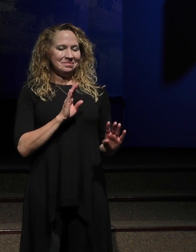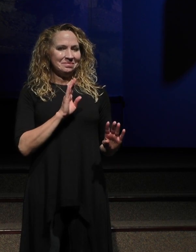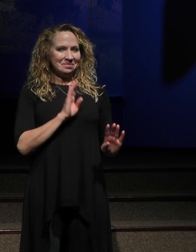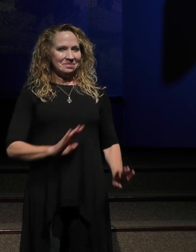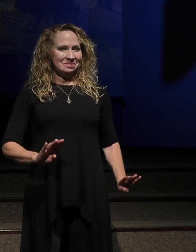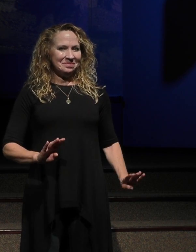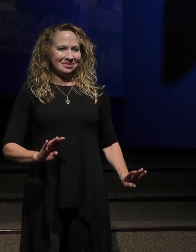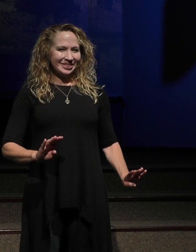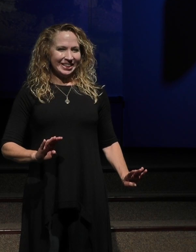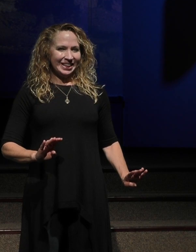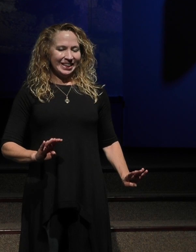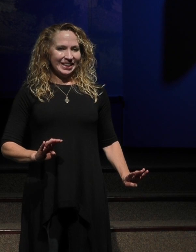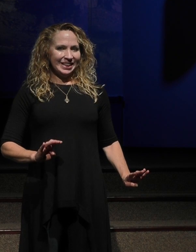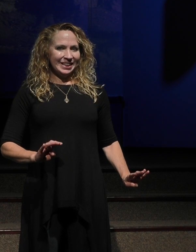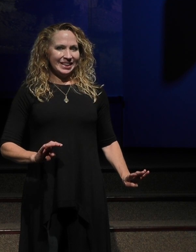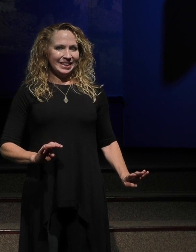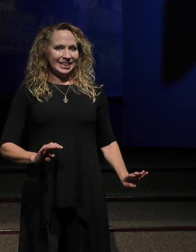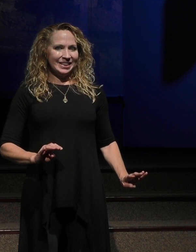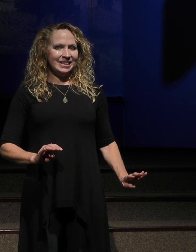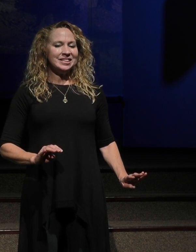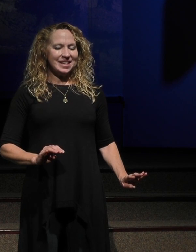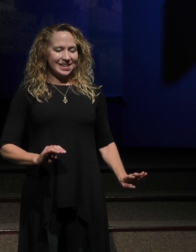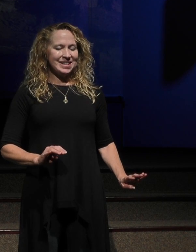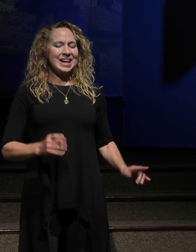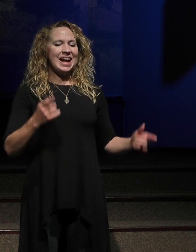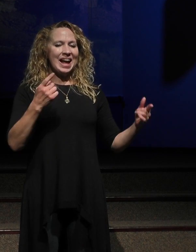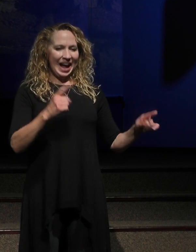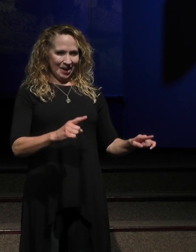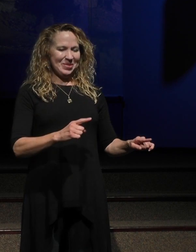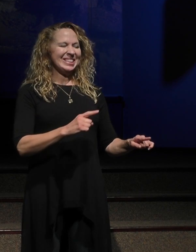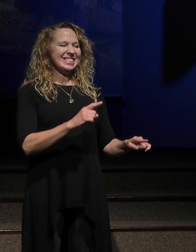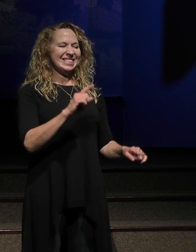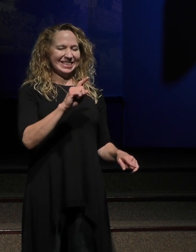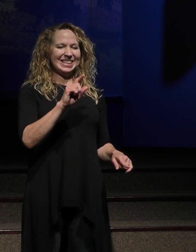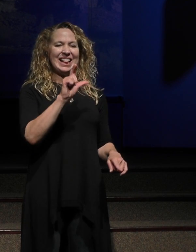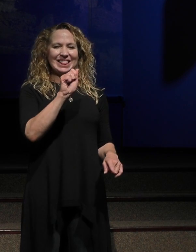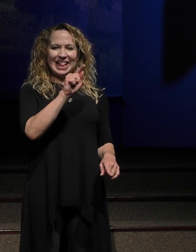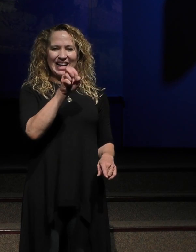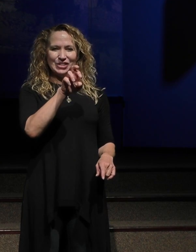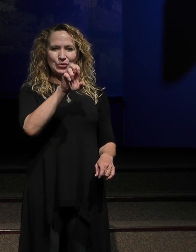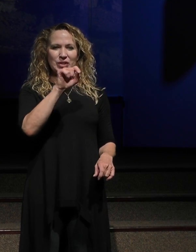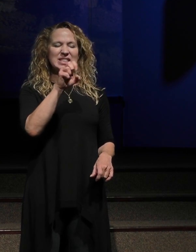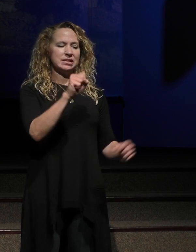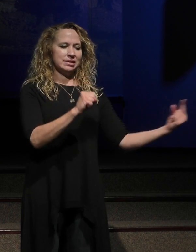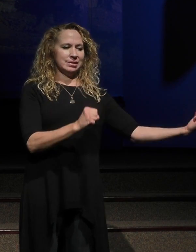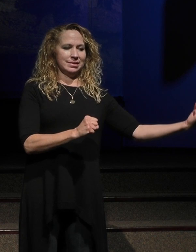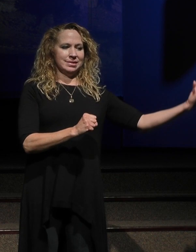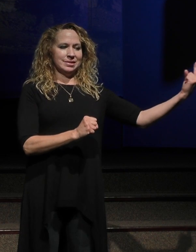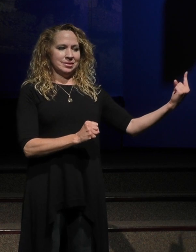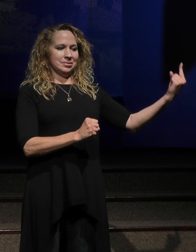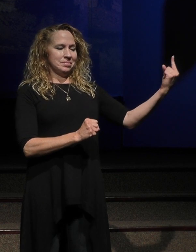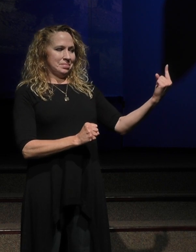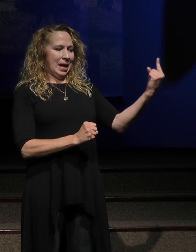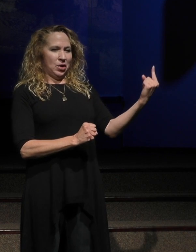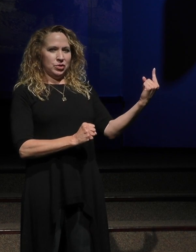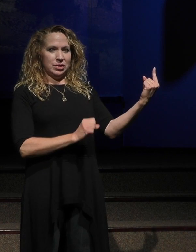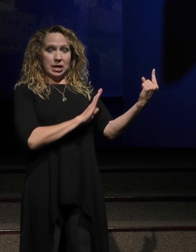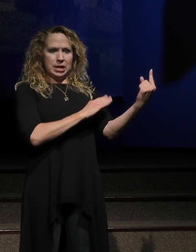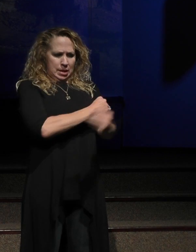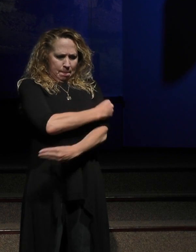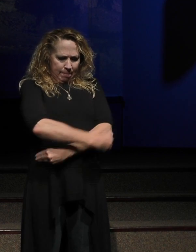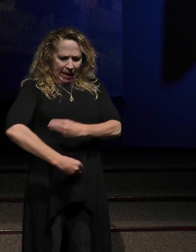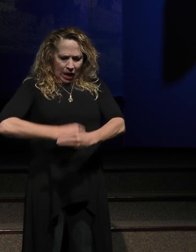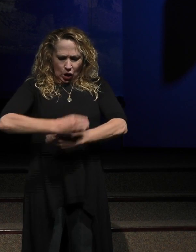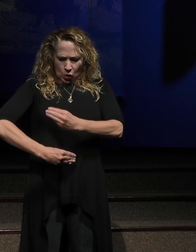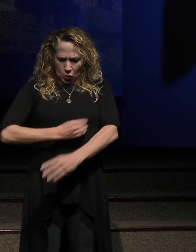And it says, and the dead man came out, his hands and his feet bound in grave clothes. I'm going to come back to that. His hands and his feet